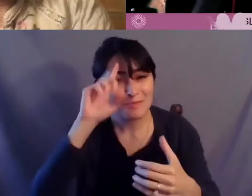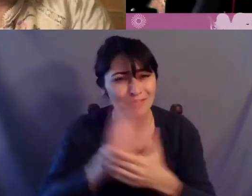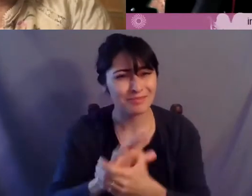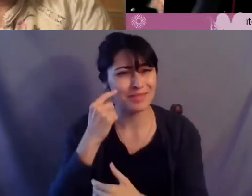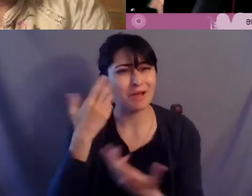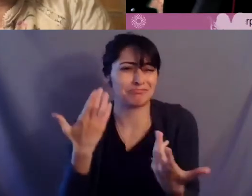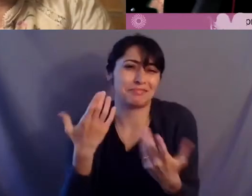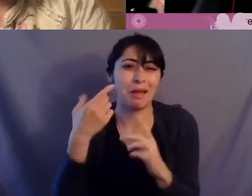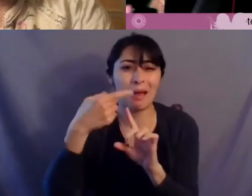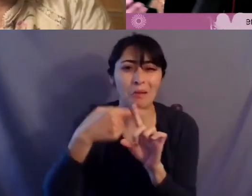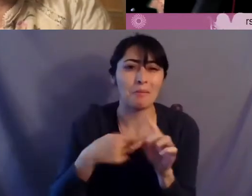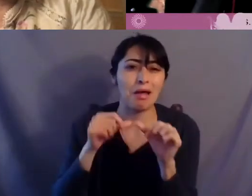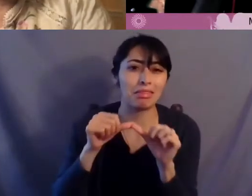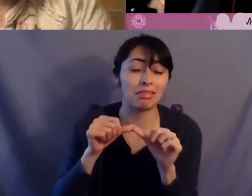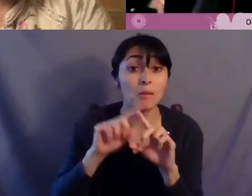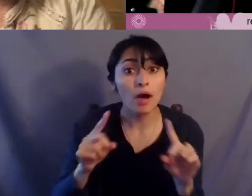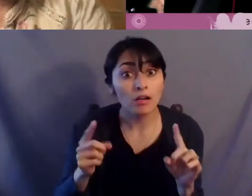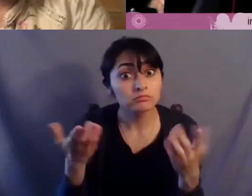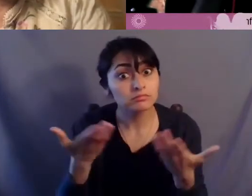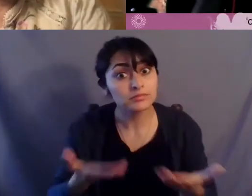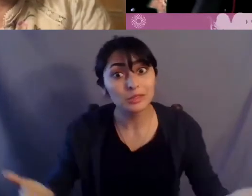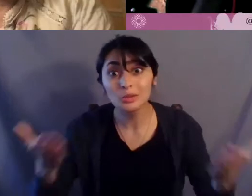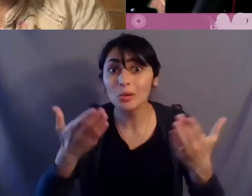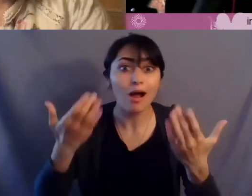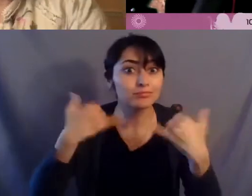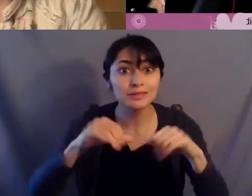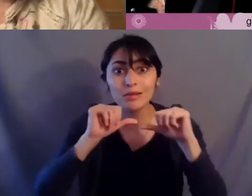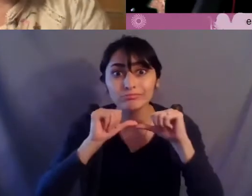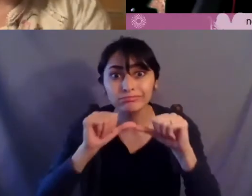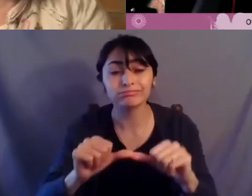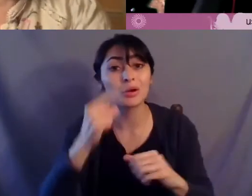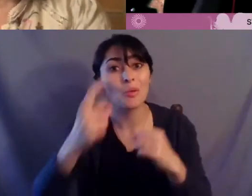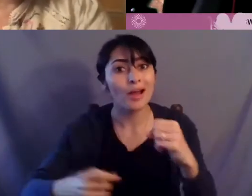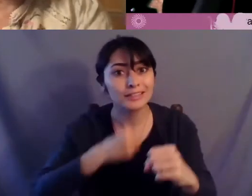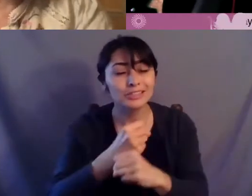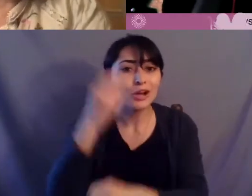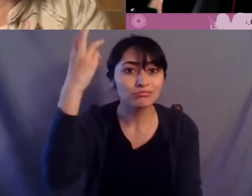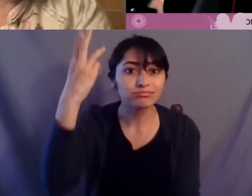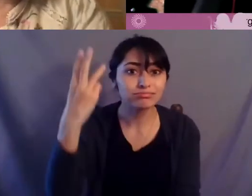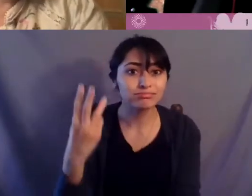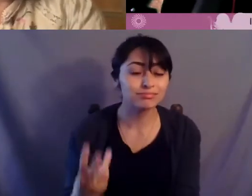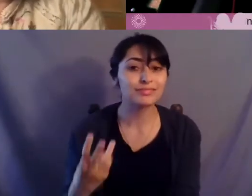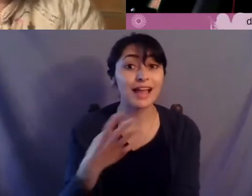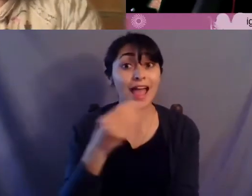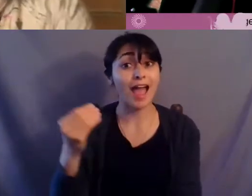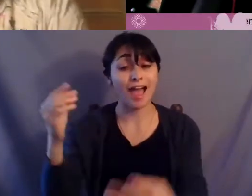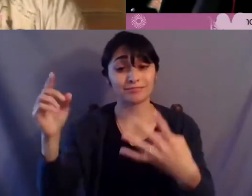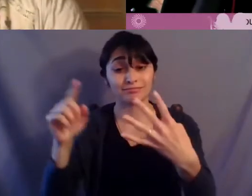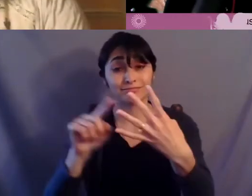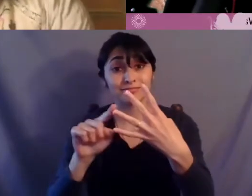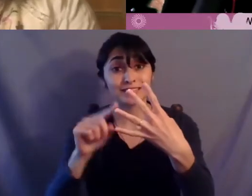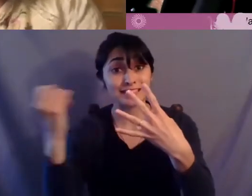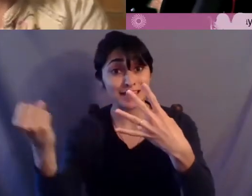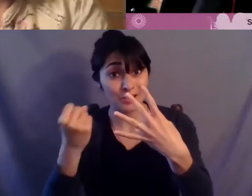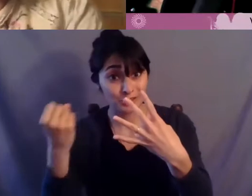or two guess what we're still here every wednesday without fail and every third saturday without fail we